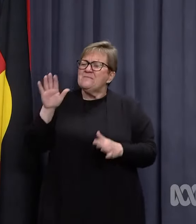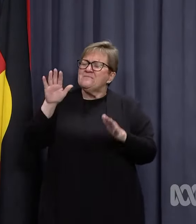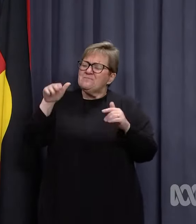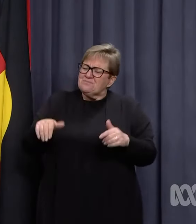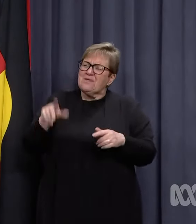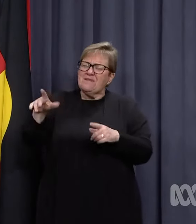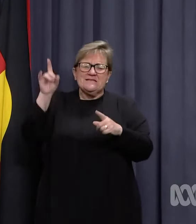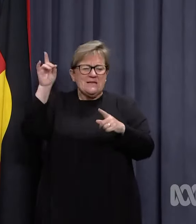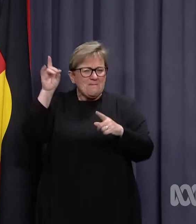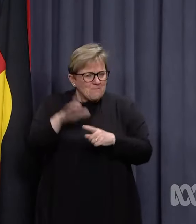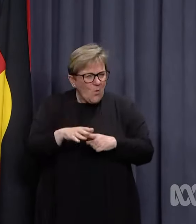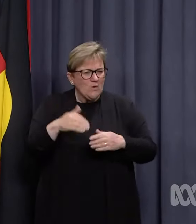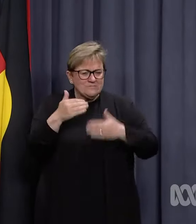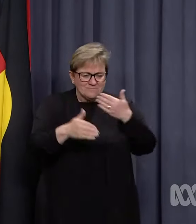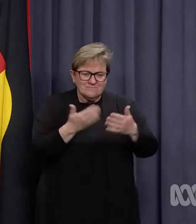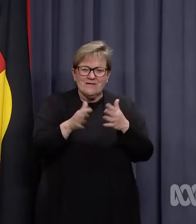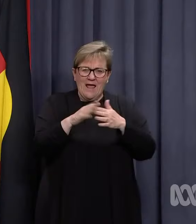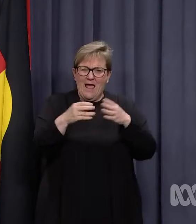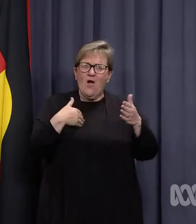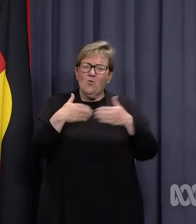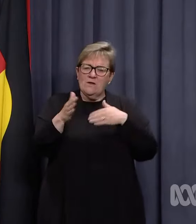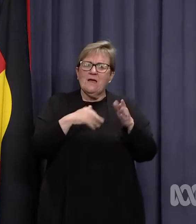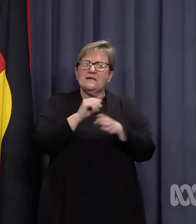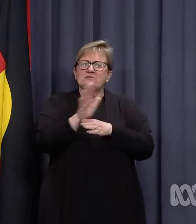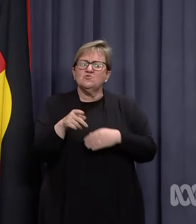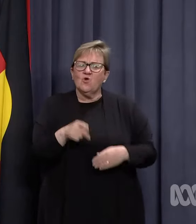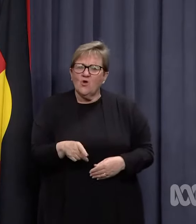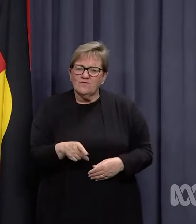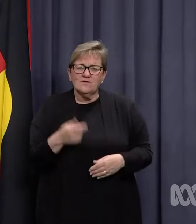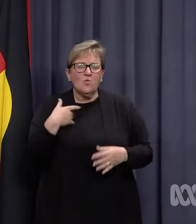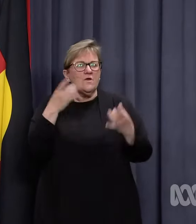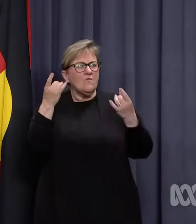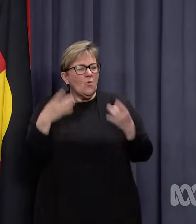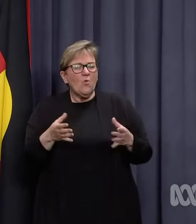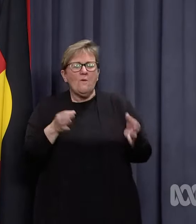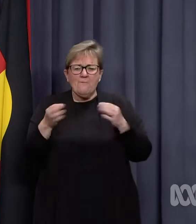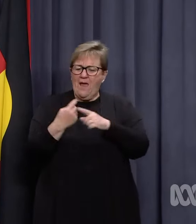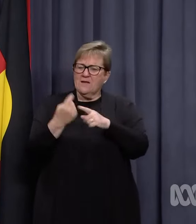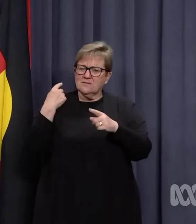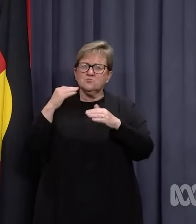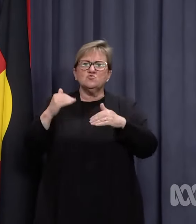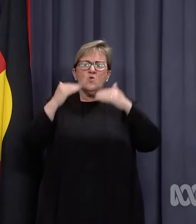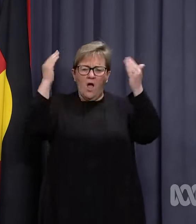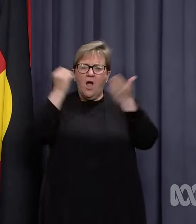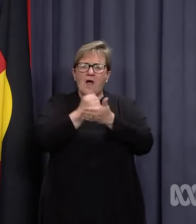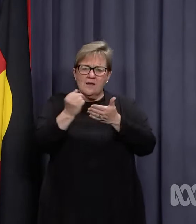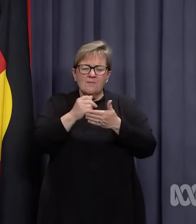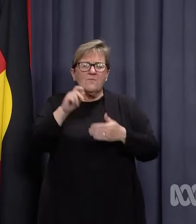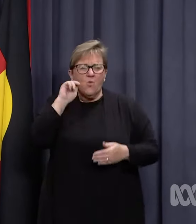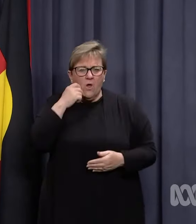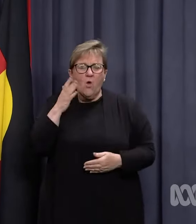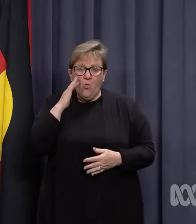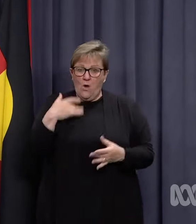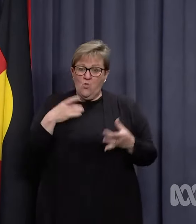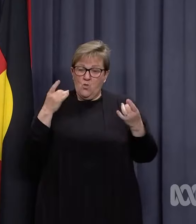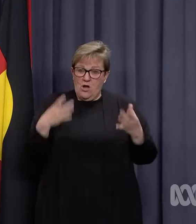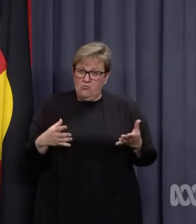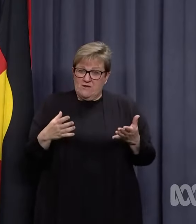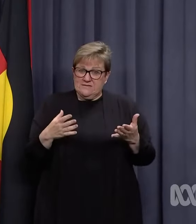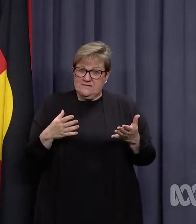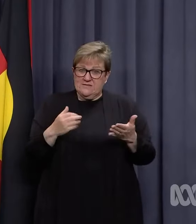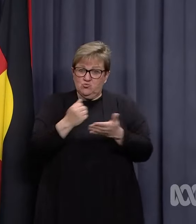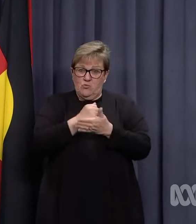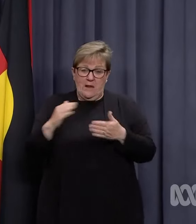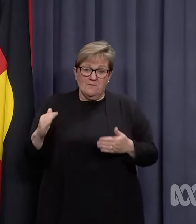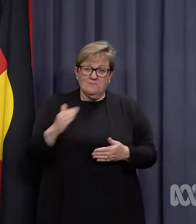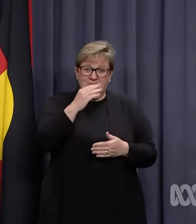progress in how we're managing COVID. So we have always planned to move to very high caseload settings when we get to very high cases.